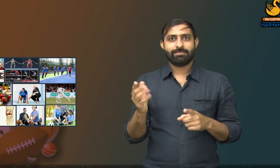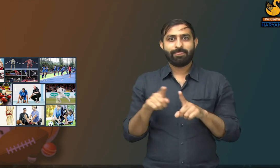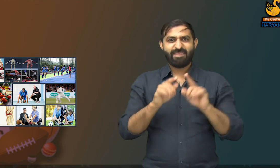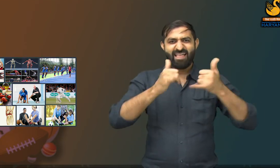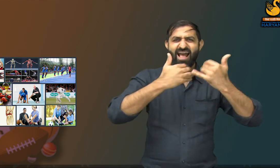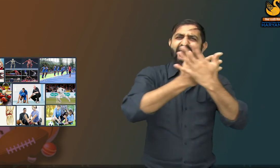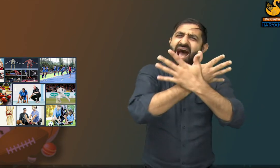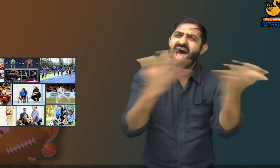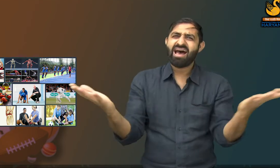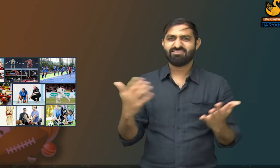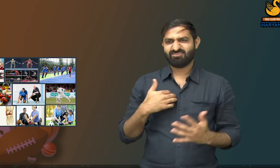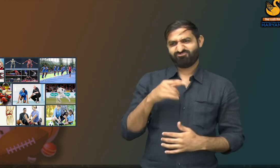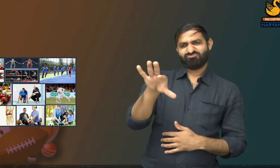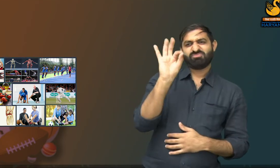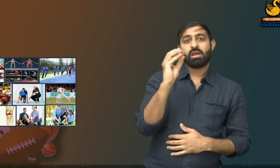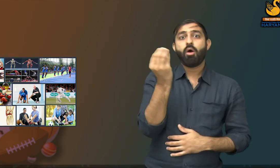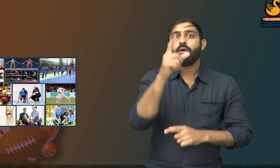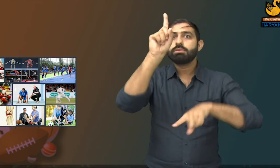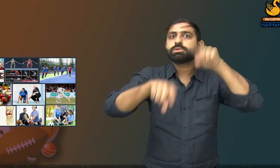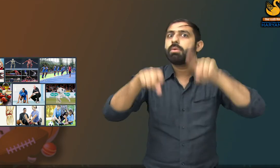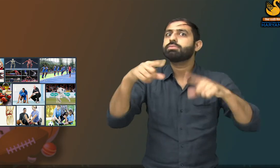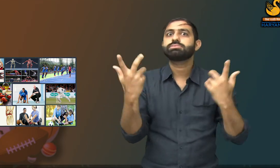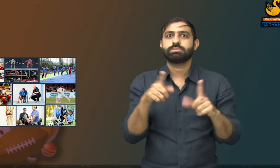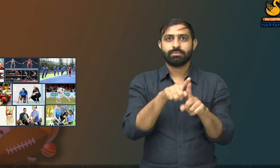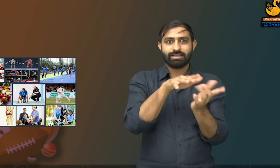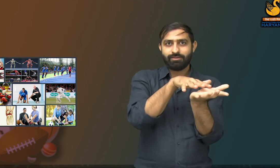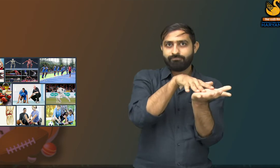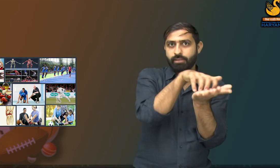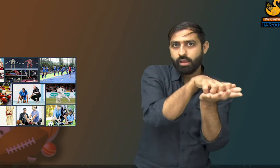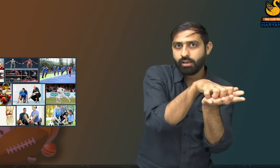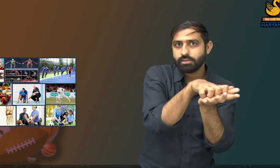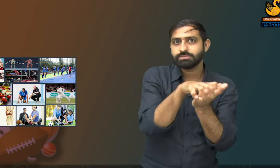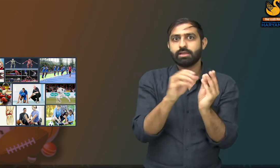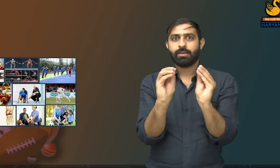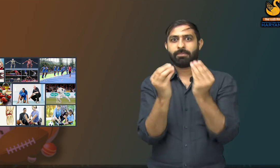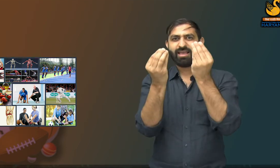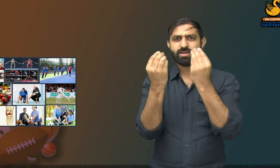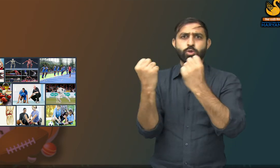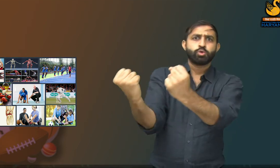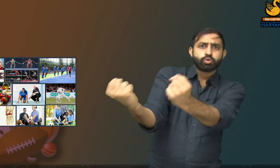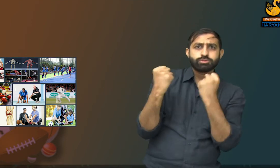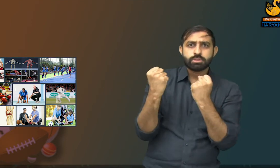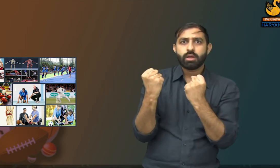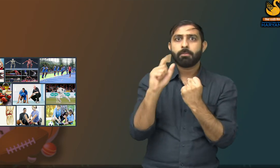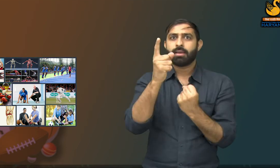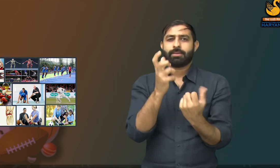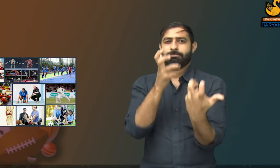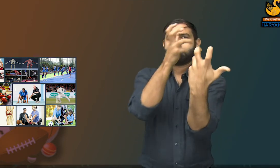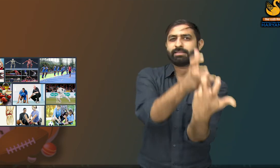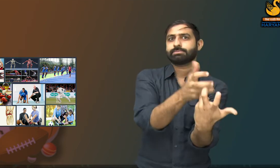There are different players who have different capacity levels. It is